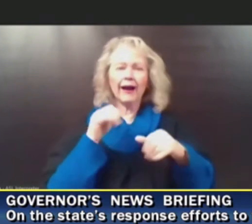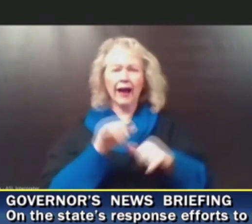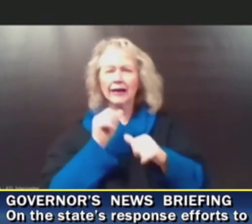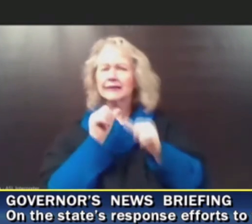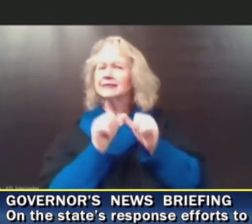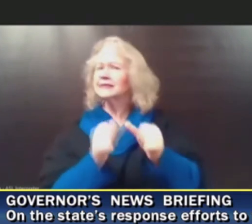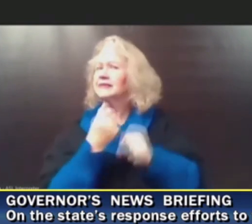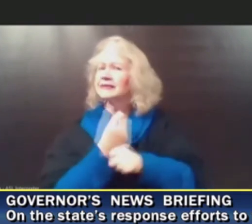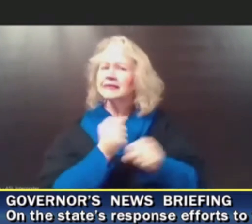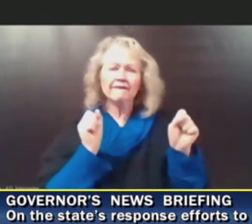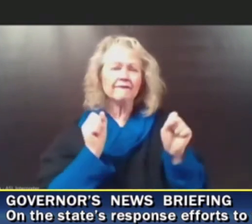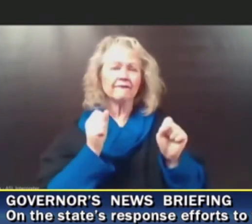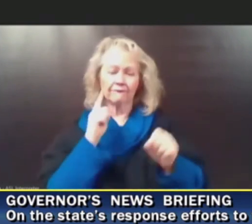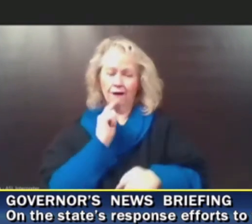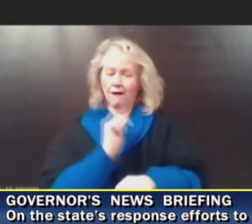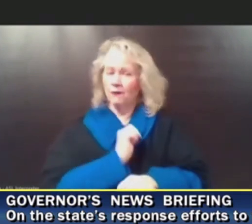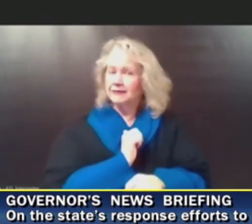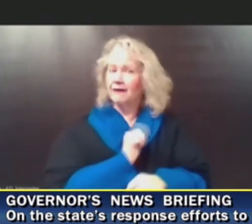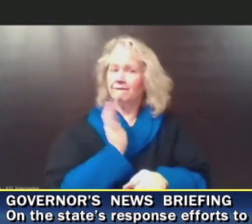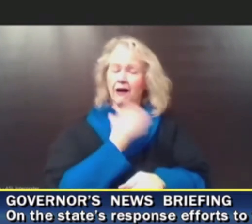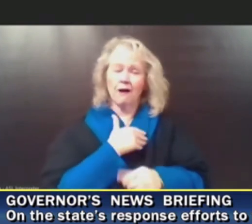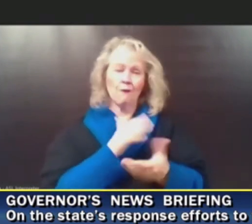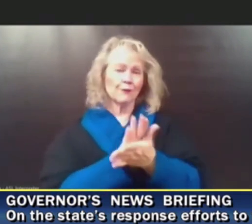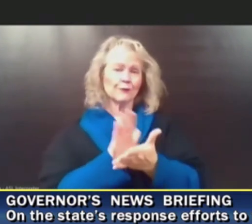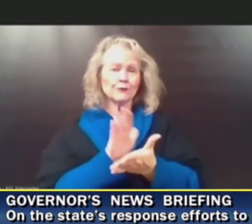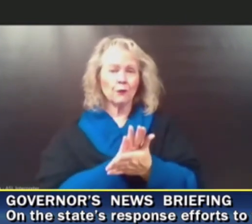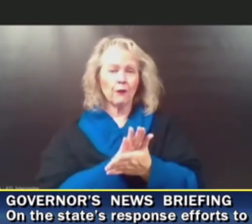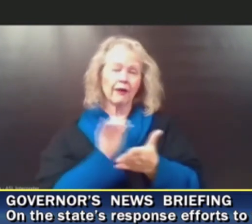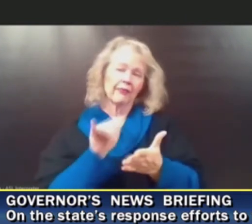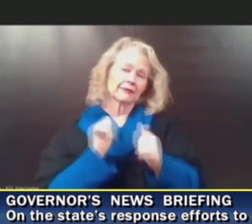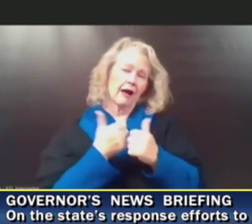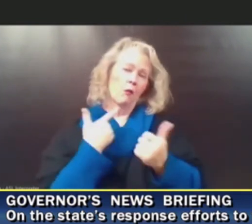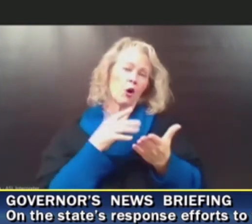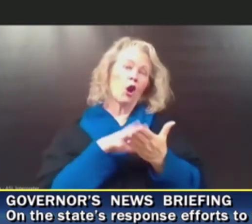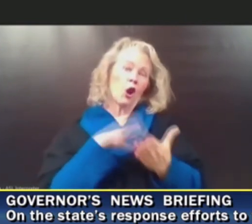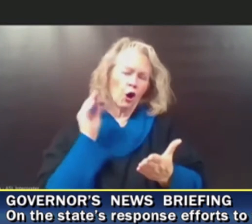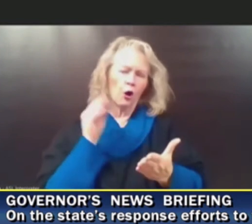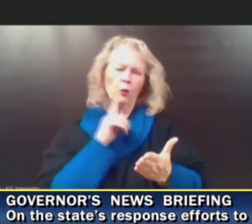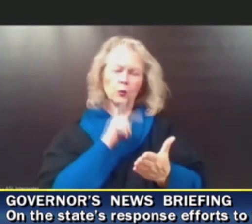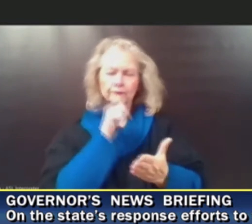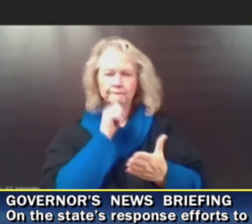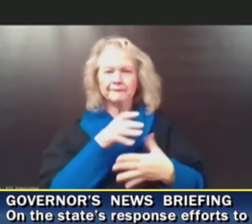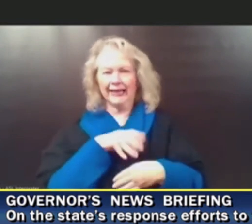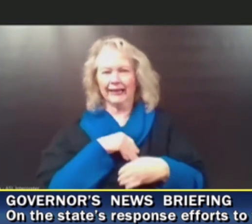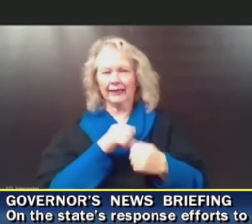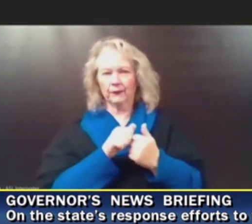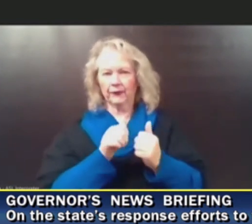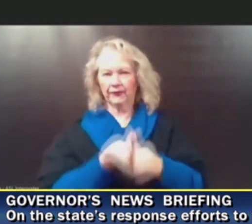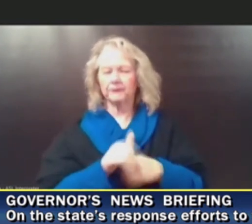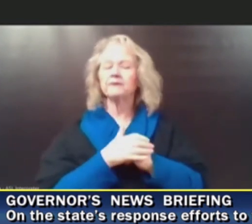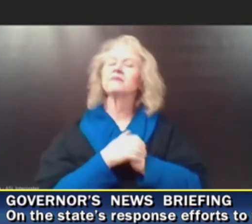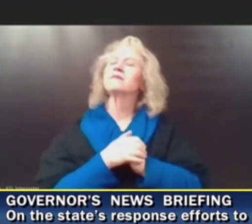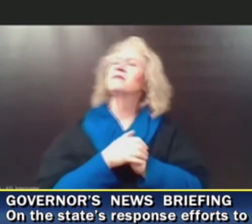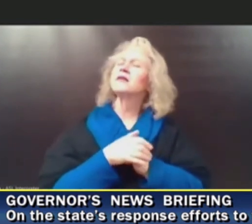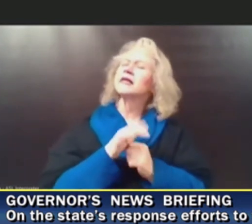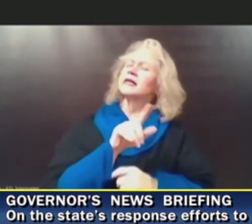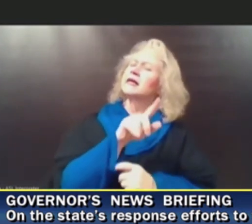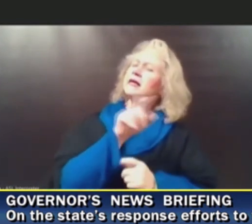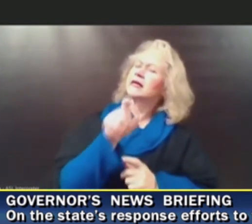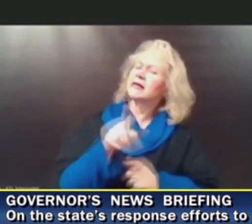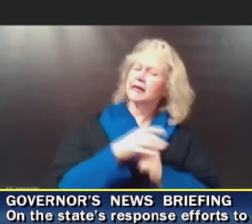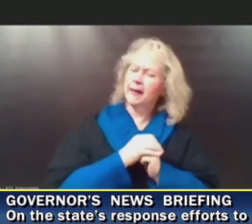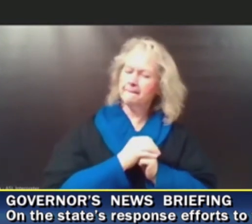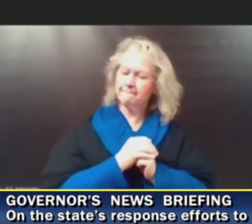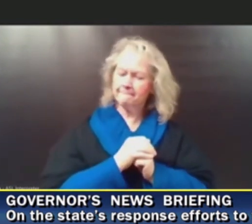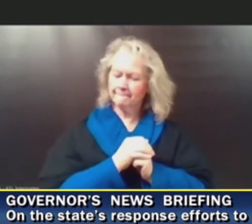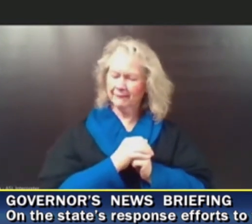got the tools to keep our schools safe, and that's part of living with it. And do we still have, and pardon me